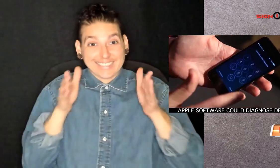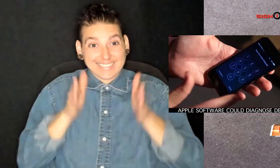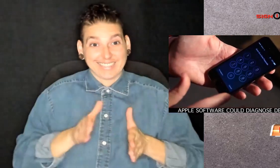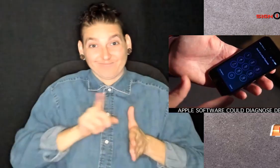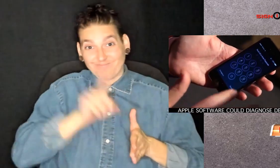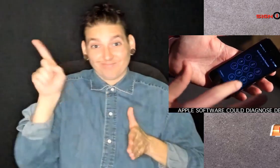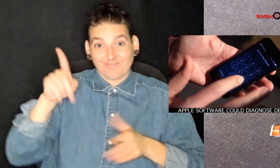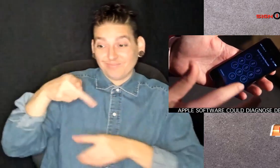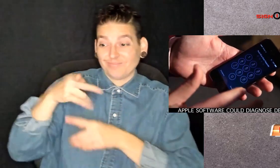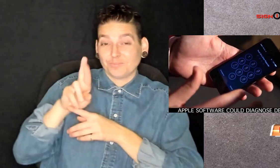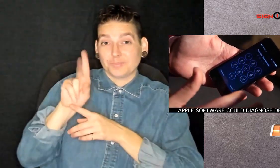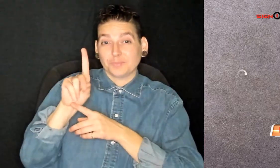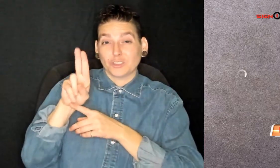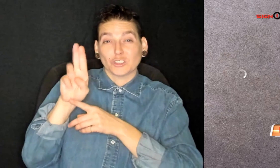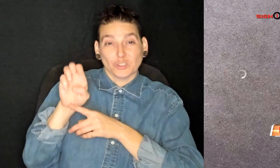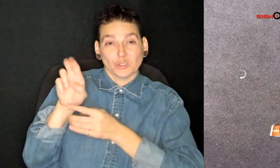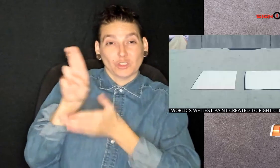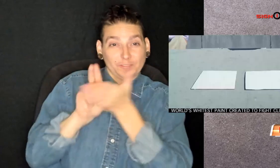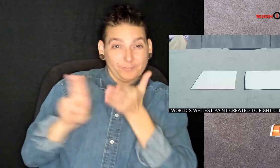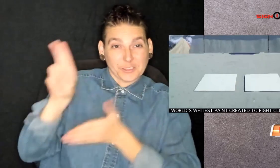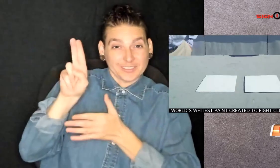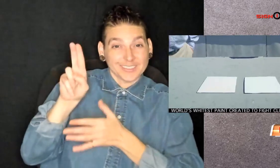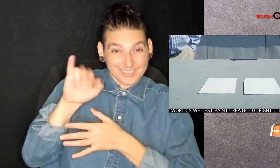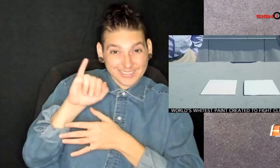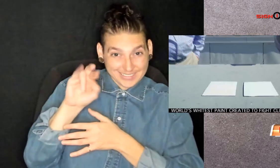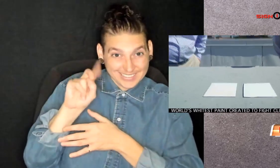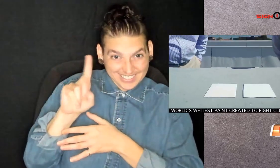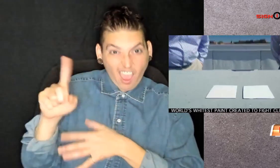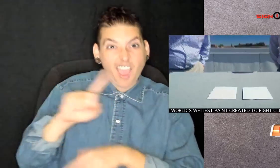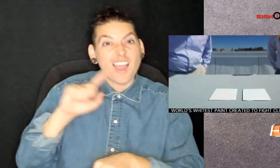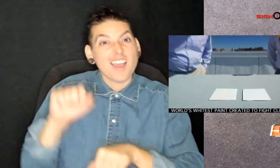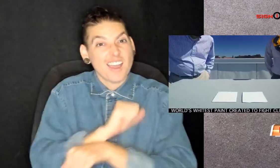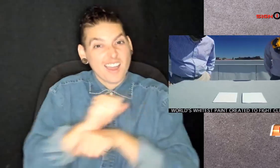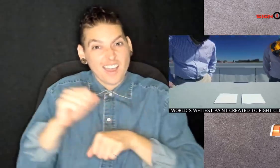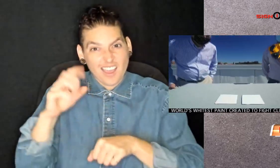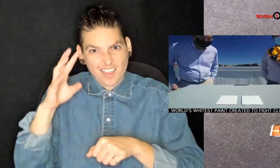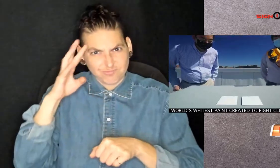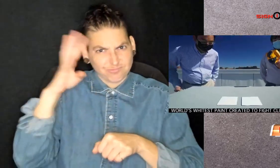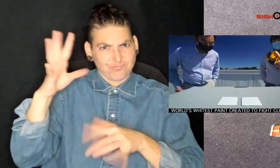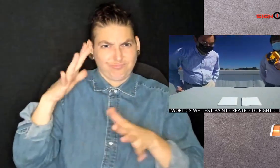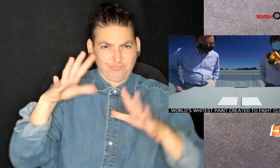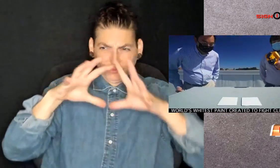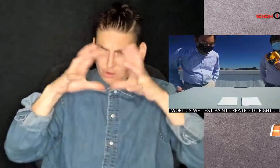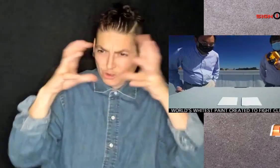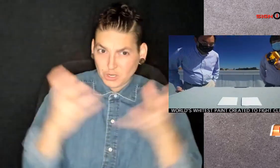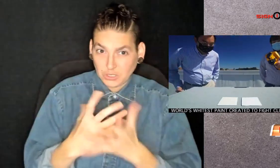scientists at Purdue University in Indiana have created the world's whitest paint,